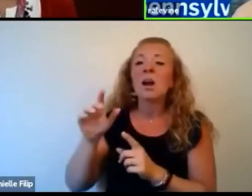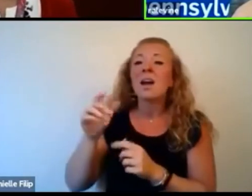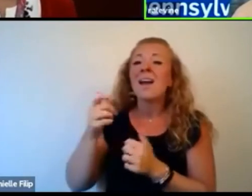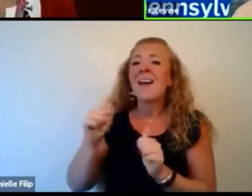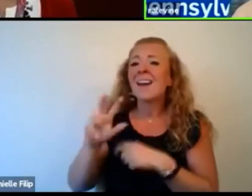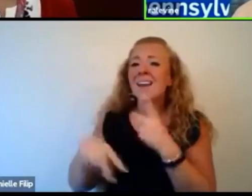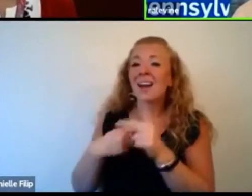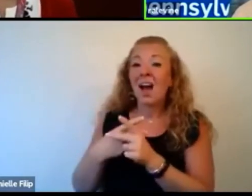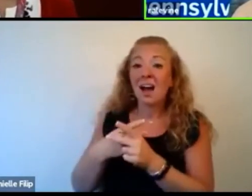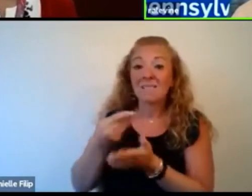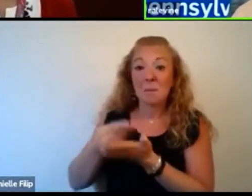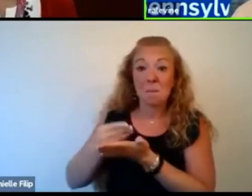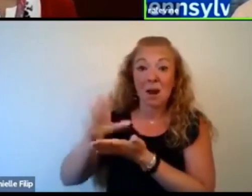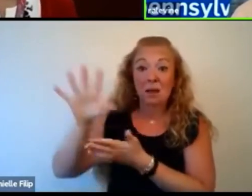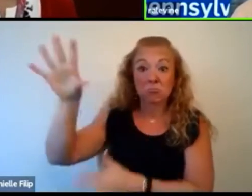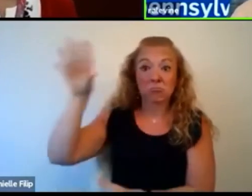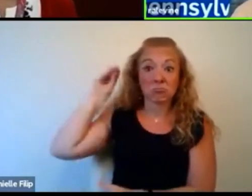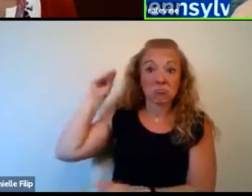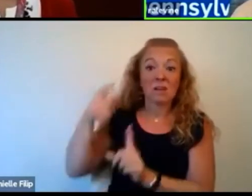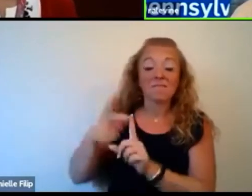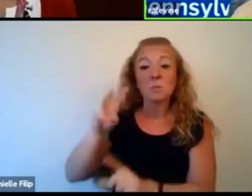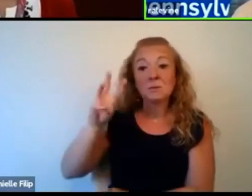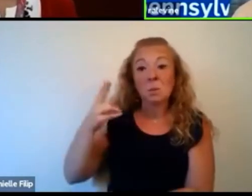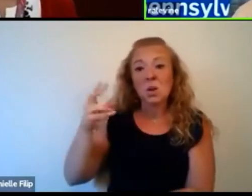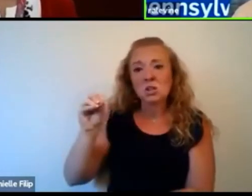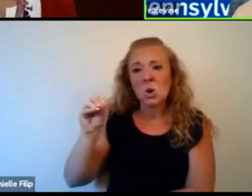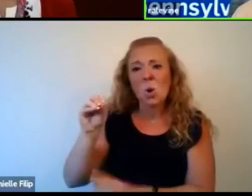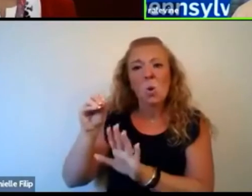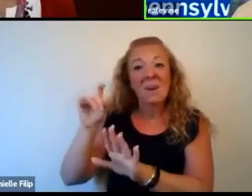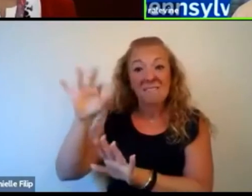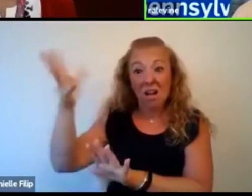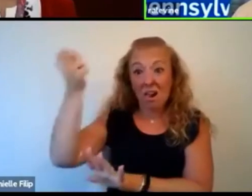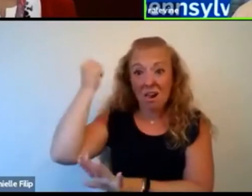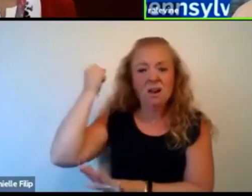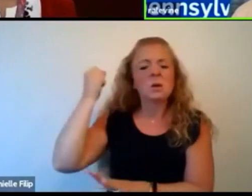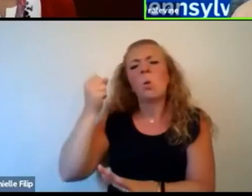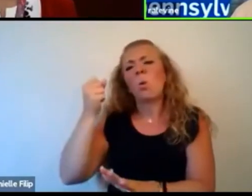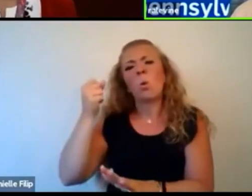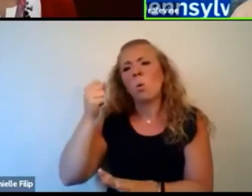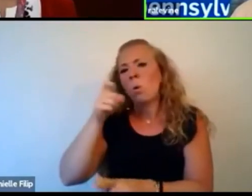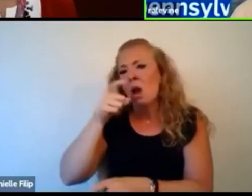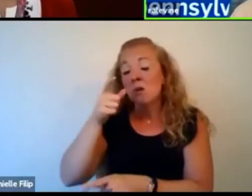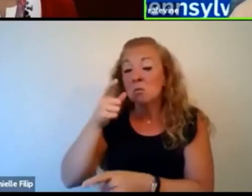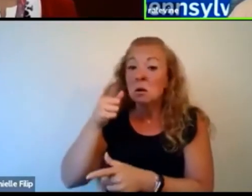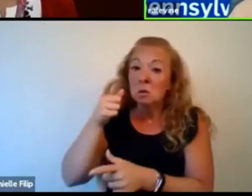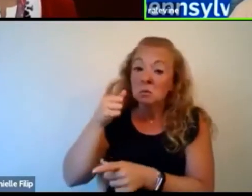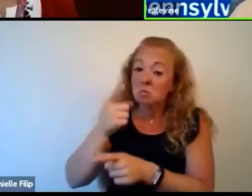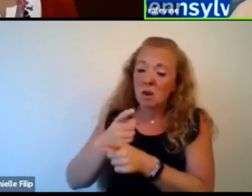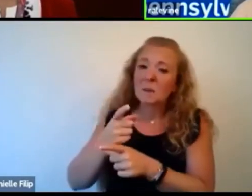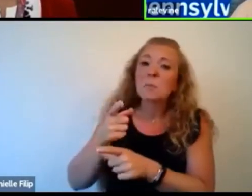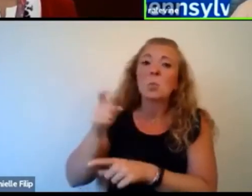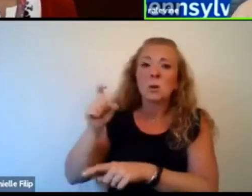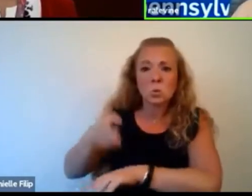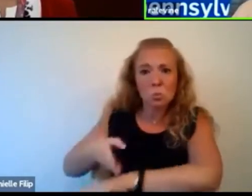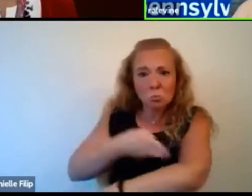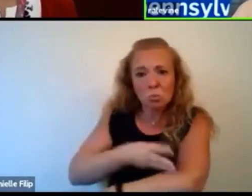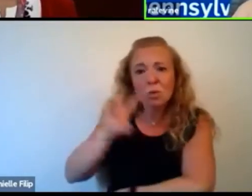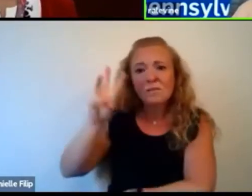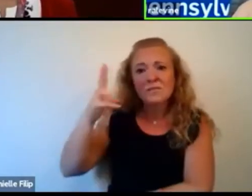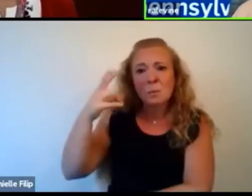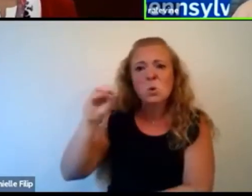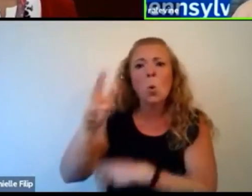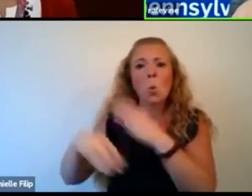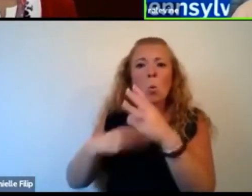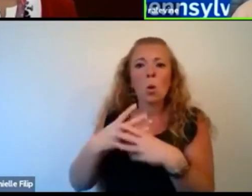WHO for all its strengths and weaknesses is misplaced. I mean, we can improve the WHO, World Health Organization, just like we can